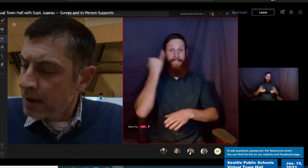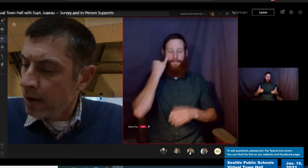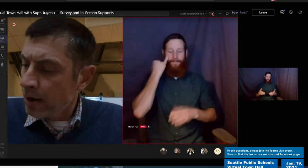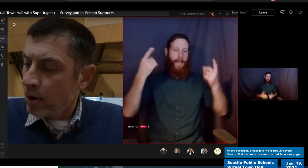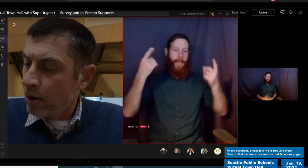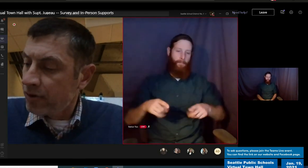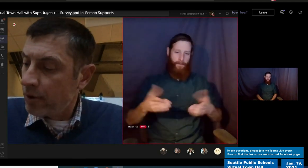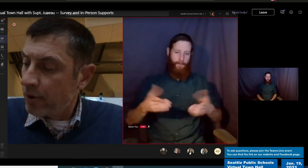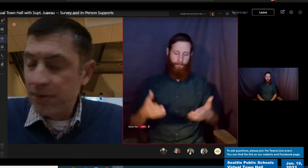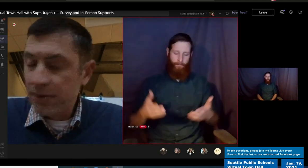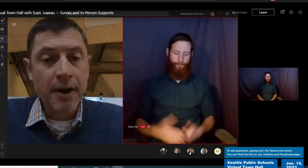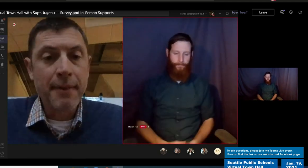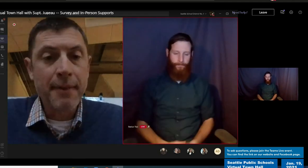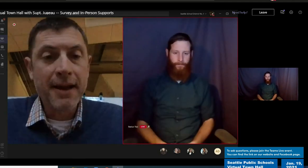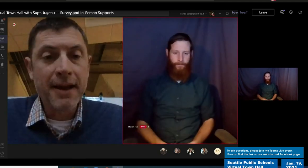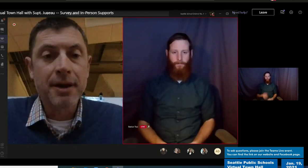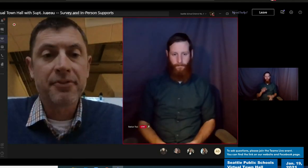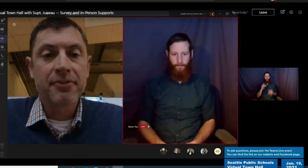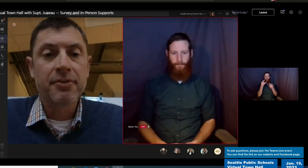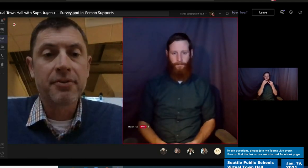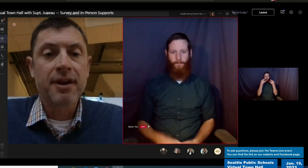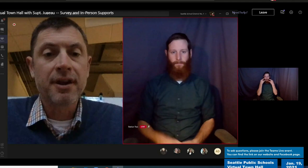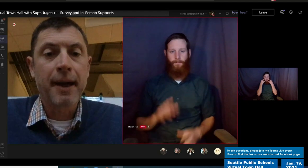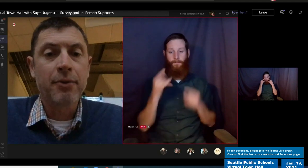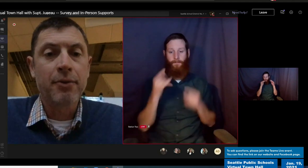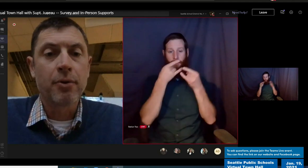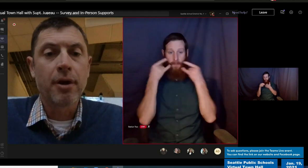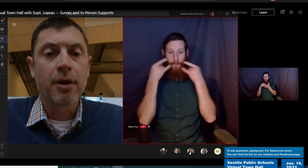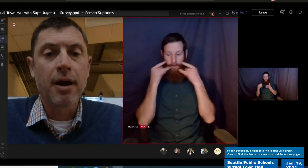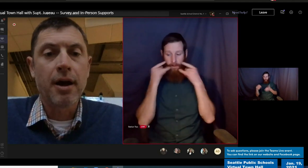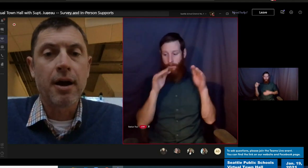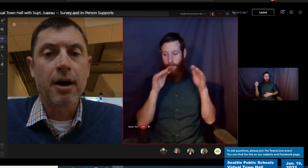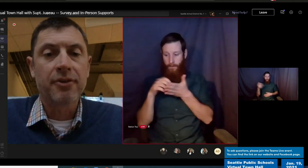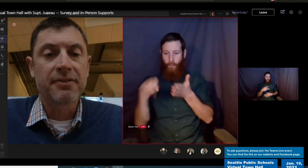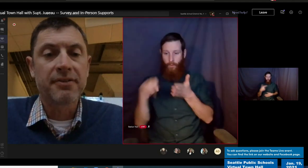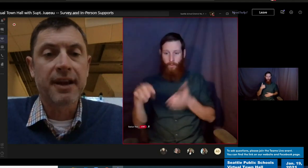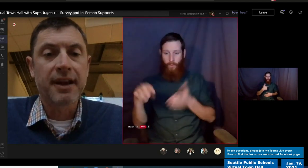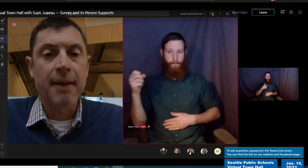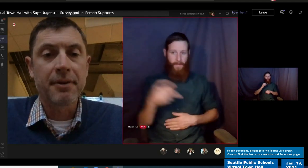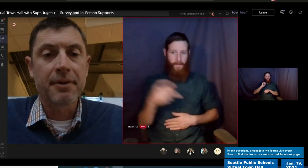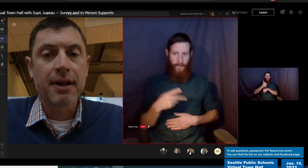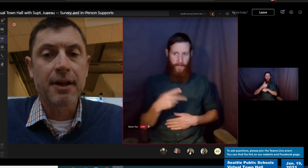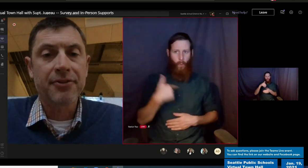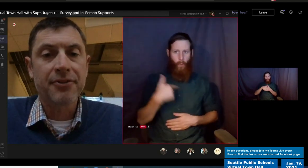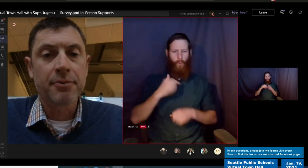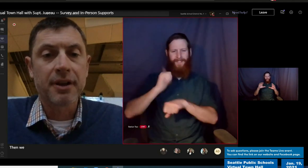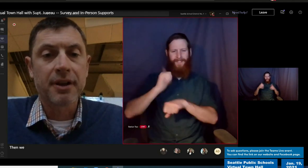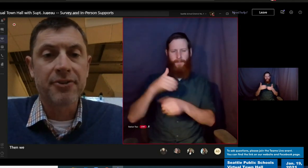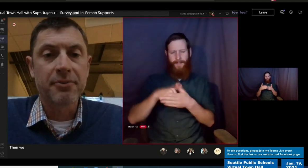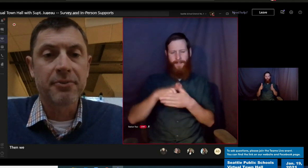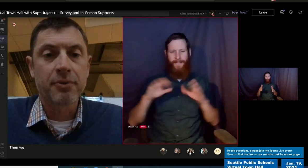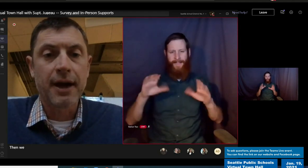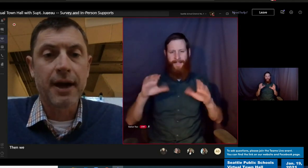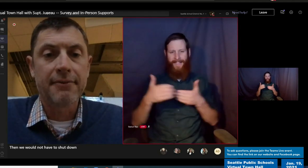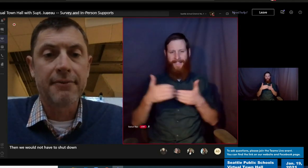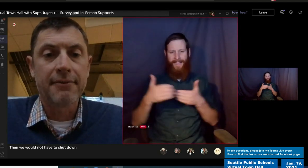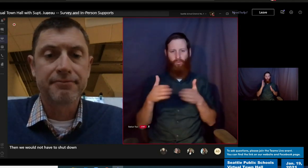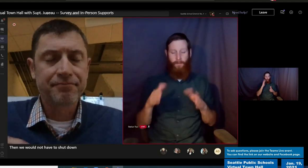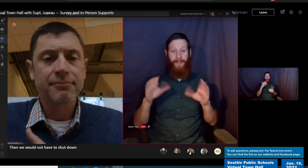So once we were able to match them up, students come back. We will also be setting that up in the classrooms. The classrooms will have